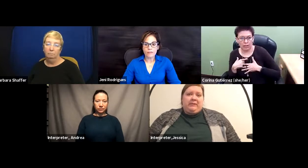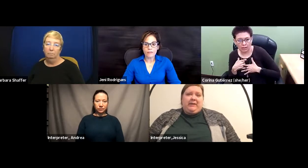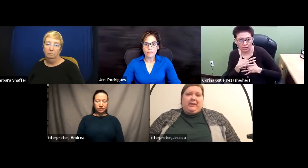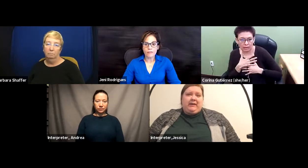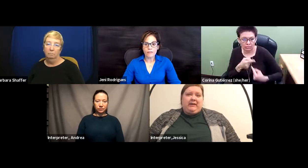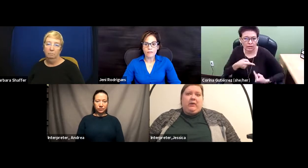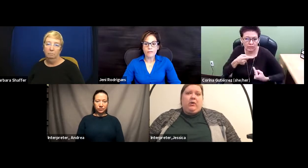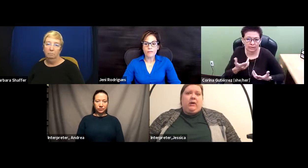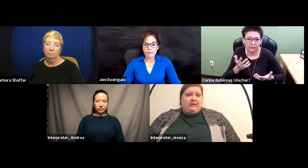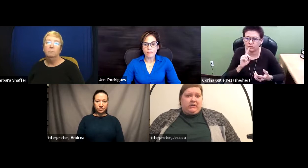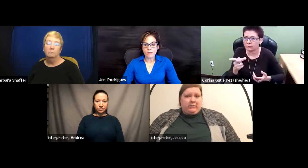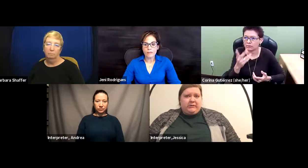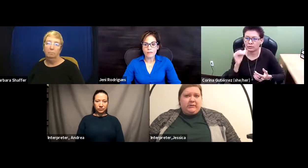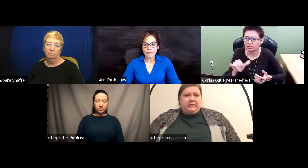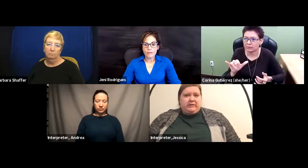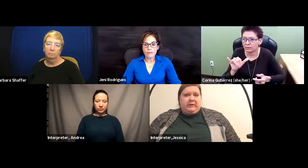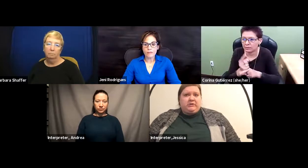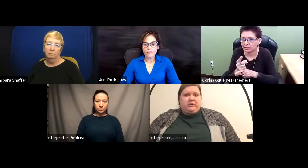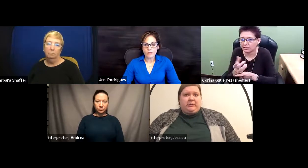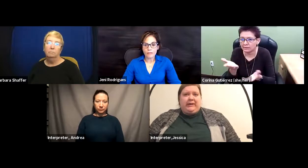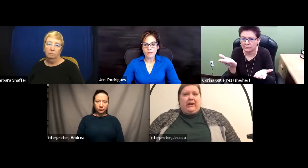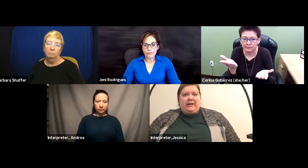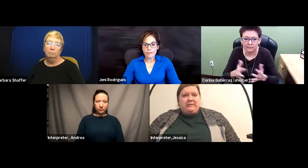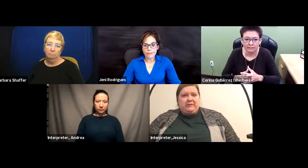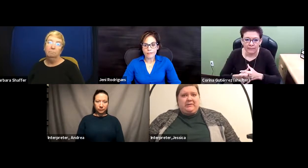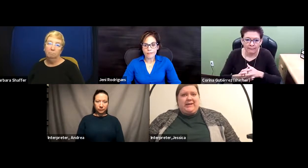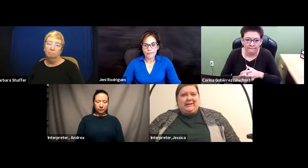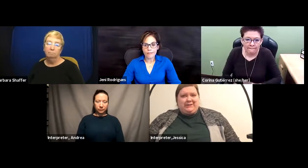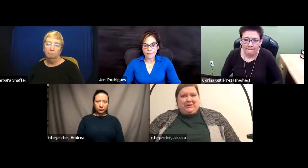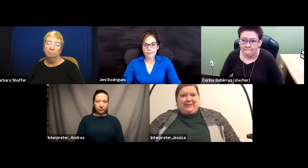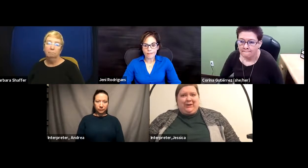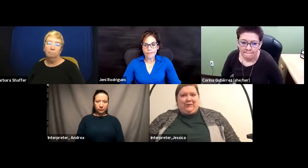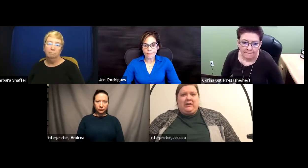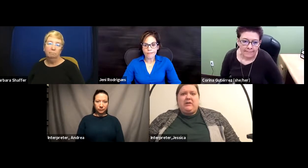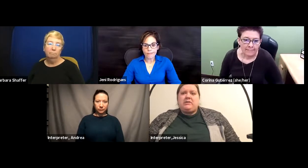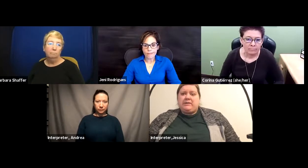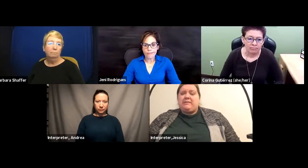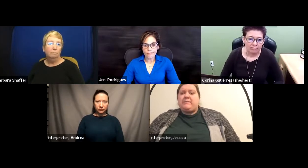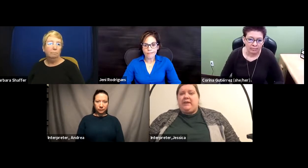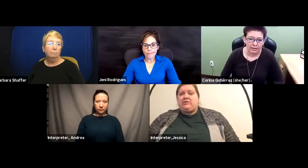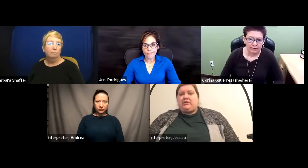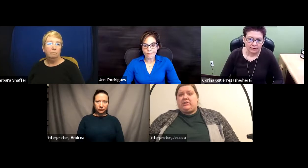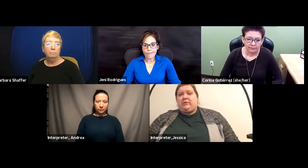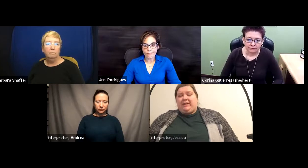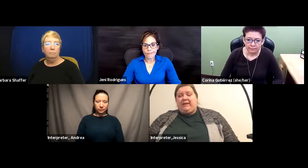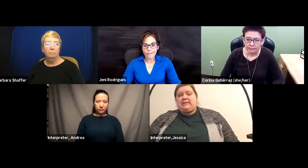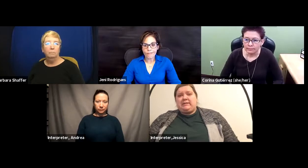becoming ill. Interpreters were concerned about interpreting in hospitals and contracting COVID. So that was a major issue we faced.